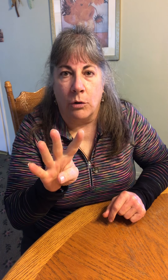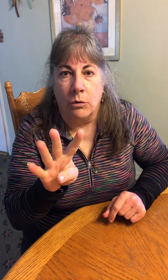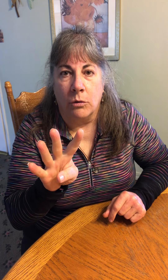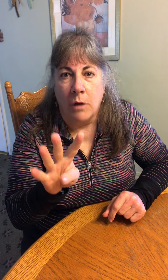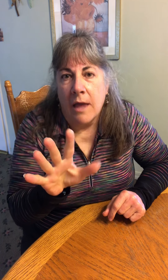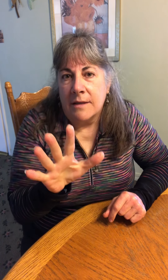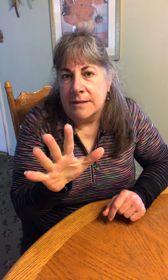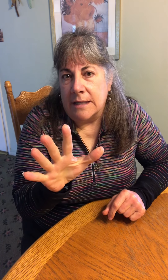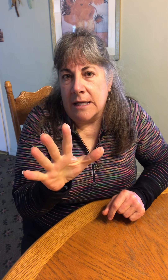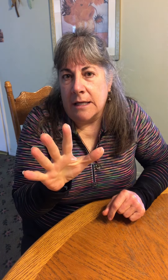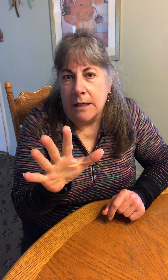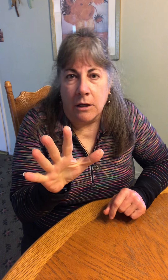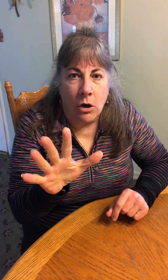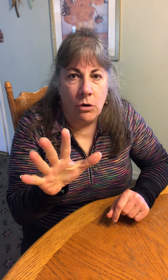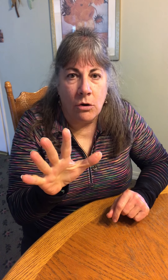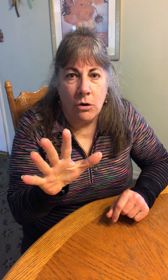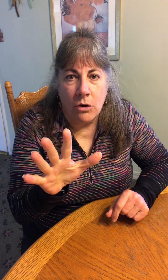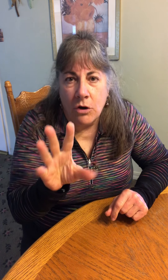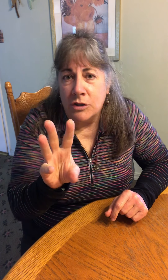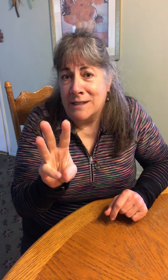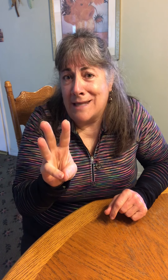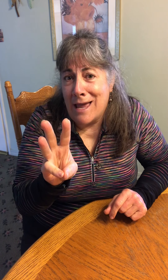cinco, seis.